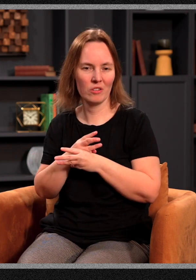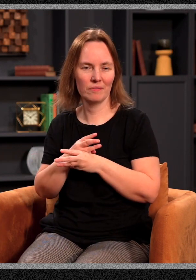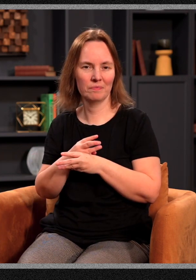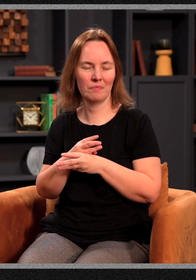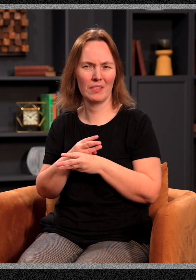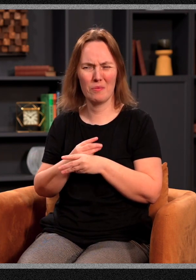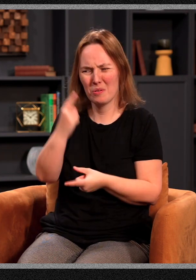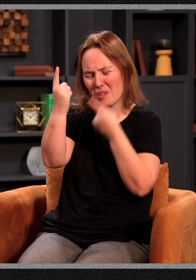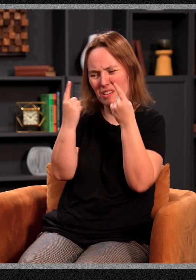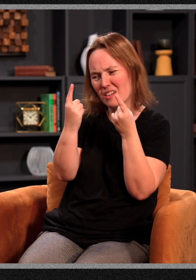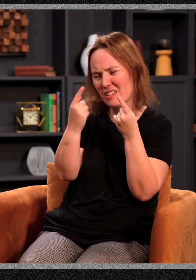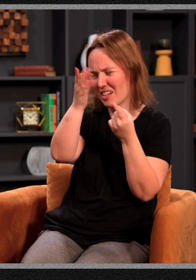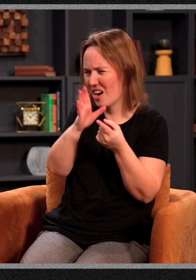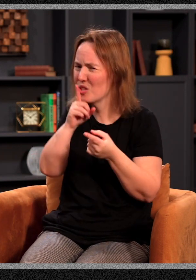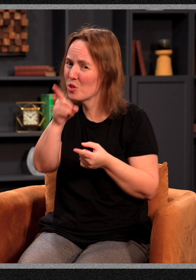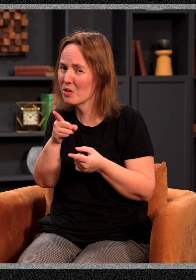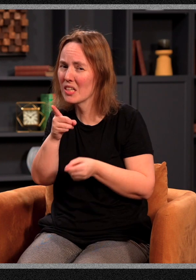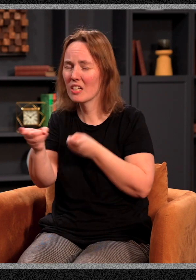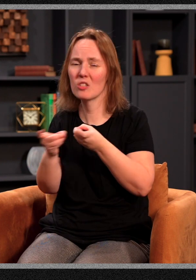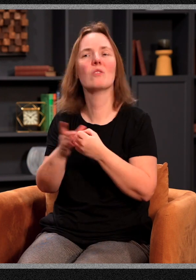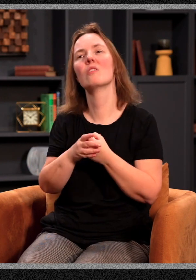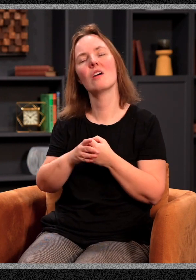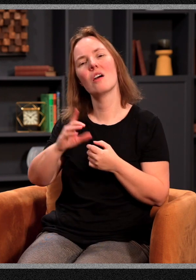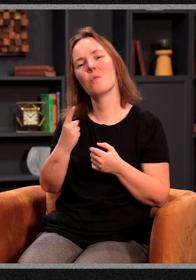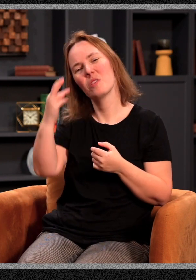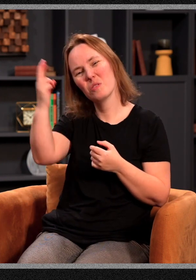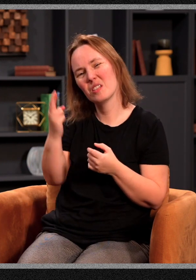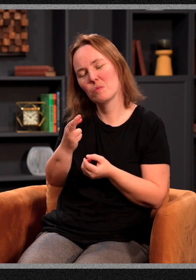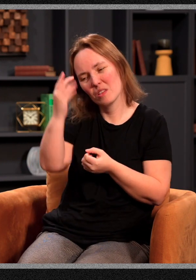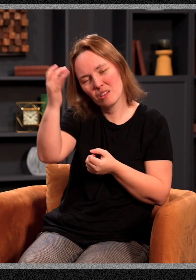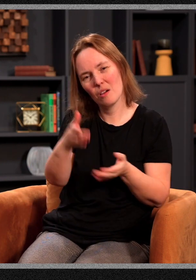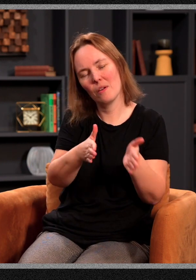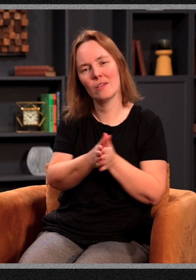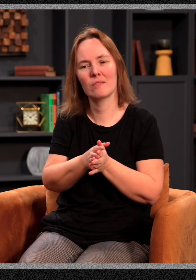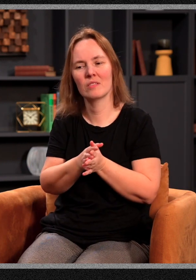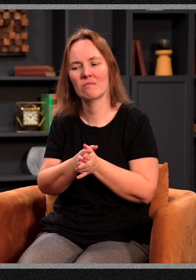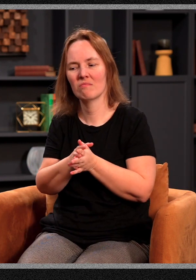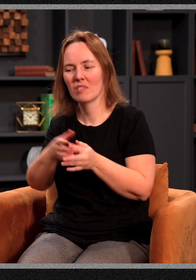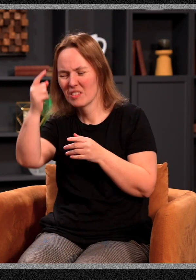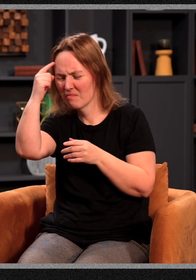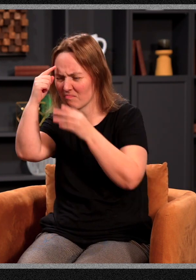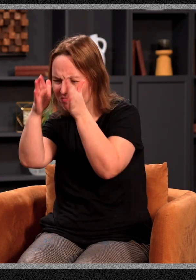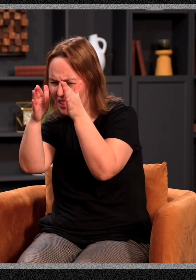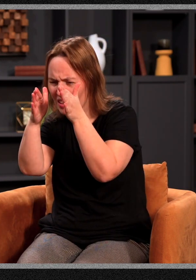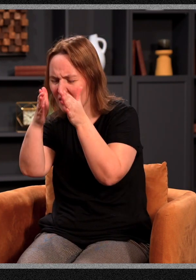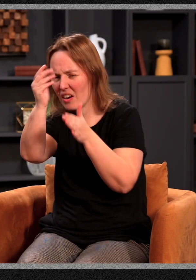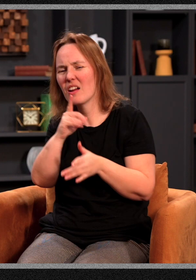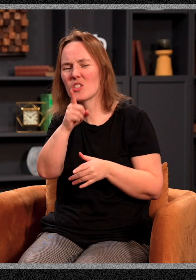things are happening. You wonder sometimes, mean, is God really in control? And one of the reasons we think that way is because we kind of have this mindset, well, if God is really